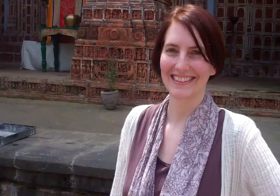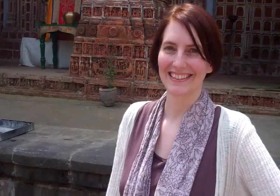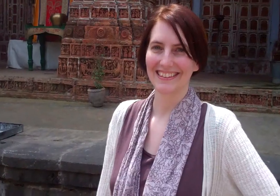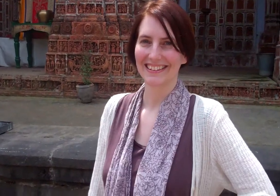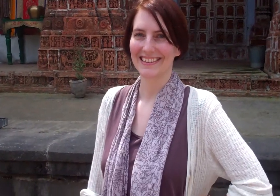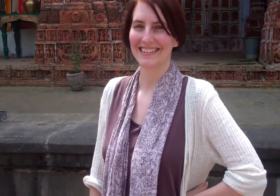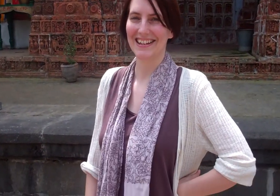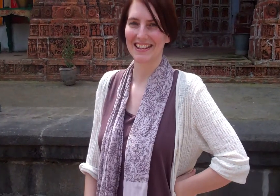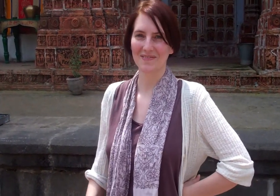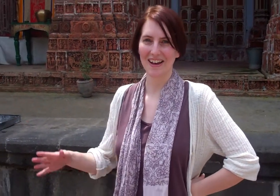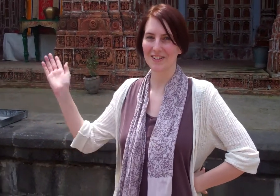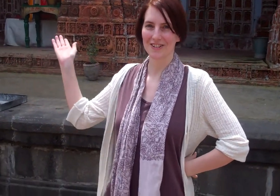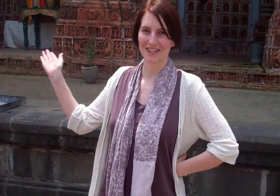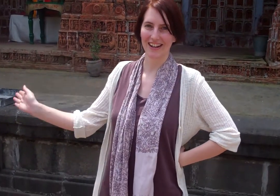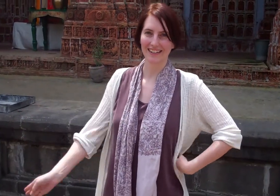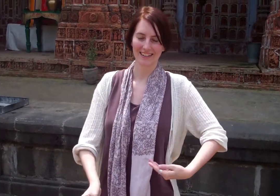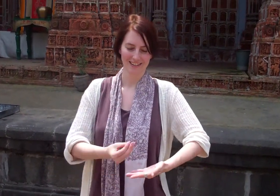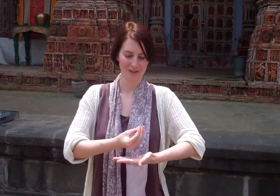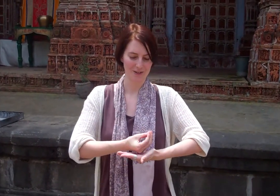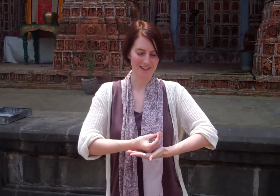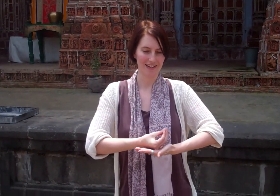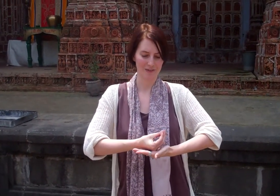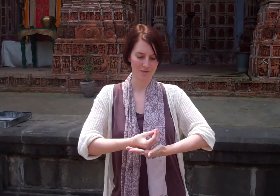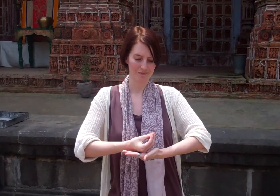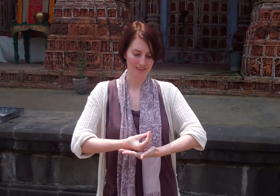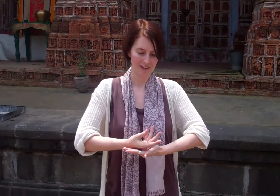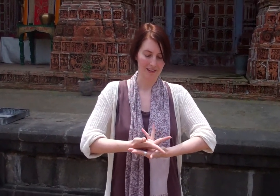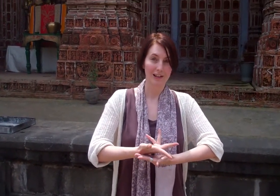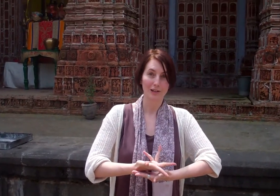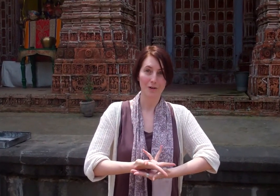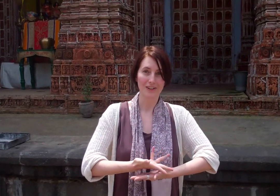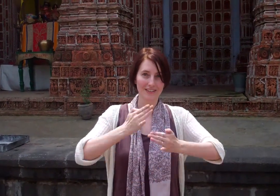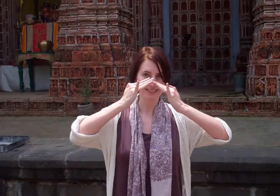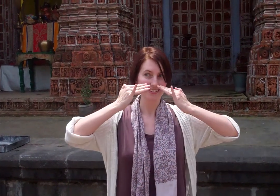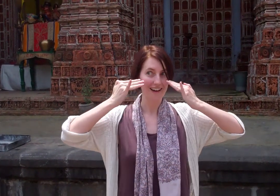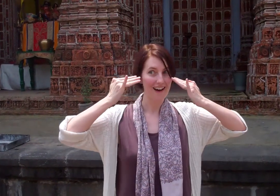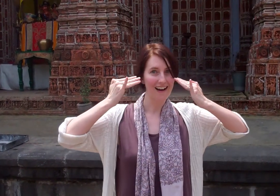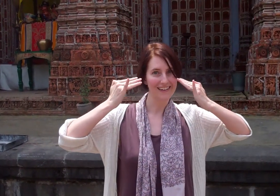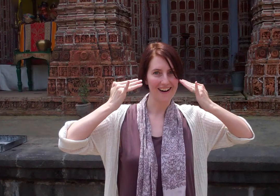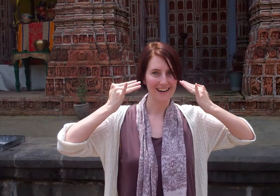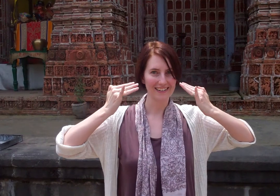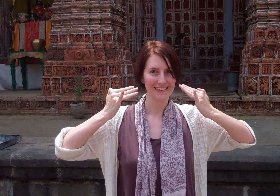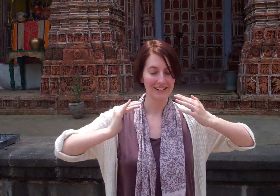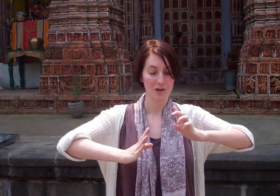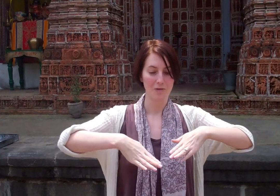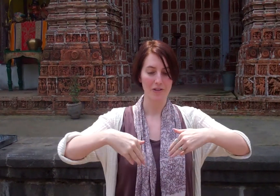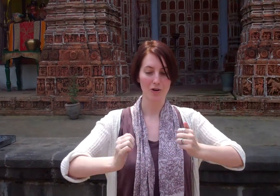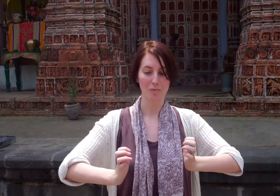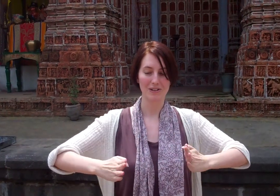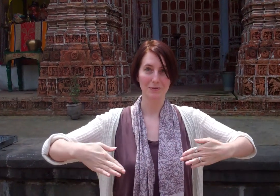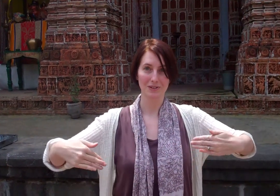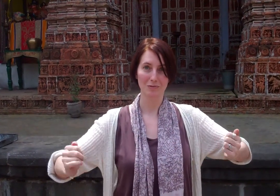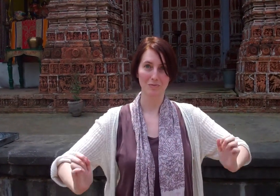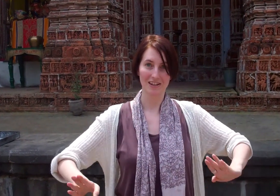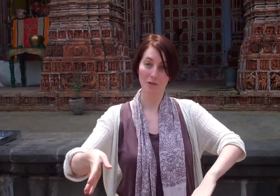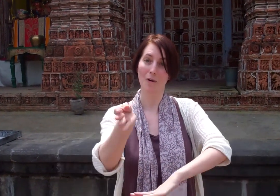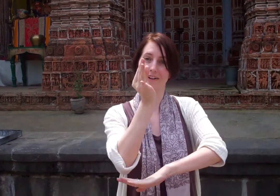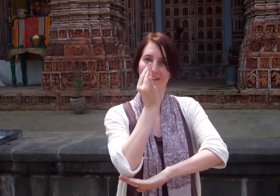The about Krishna, who was a lotus-eyed god while the gopis were swimming in the water.